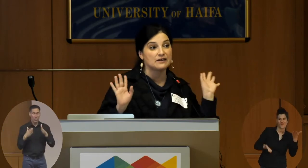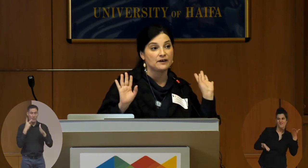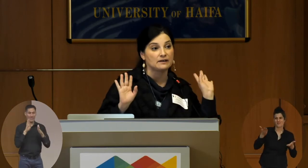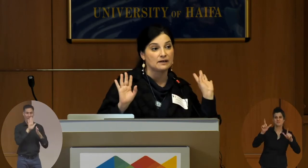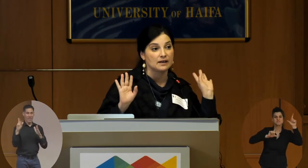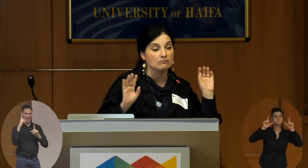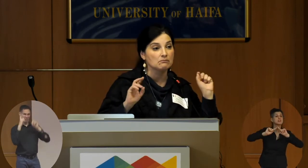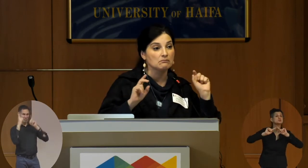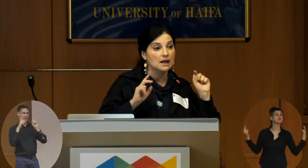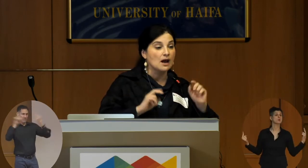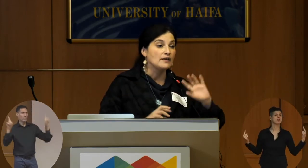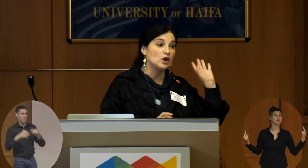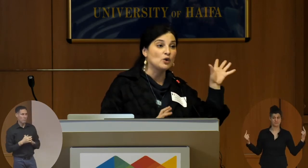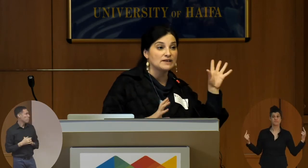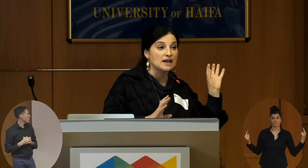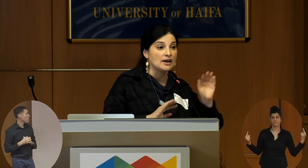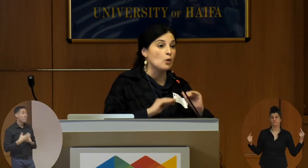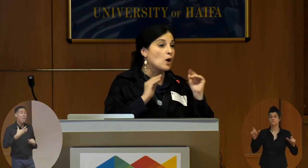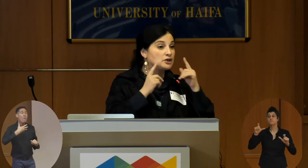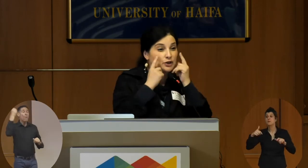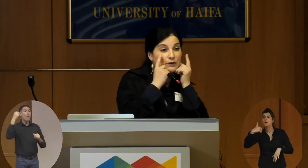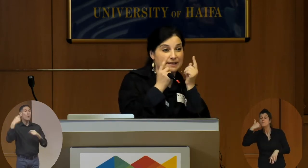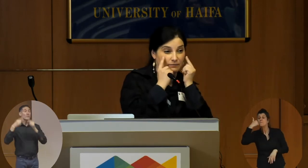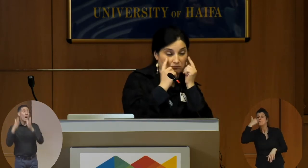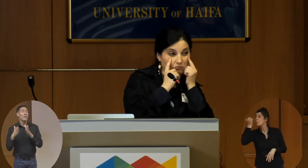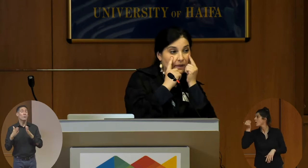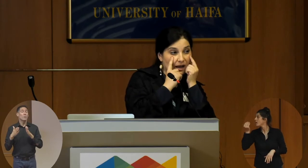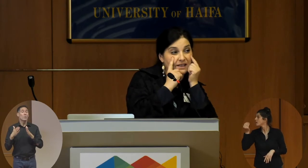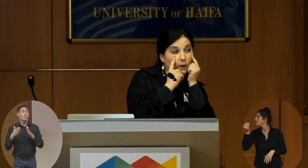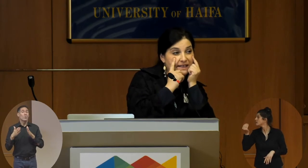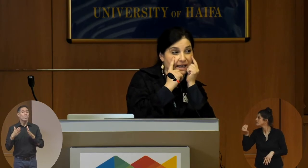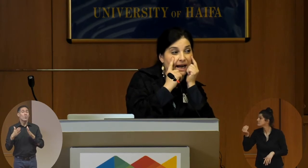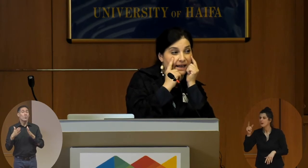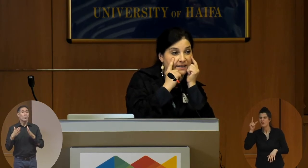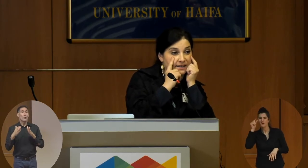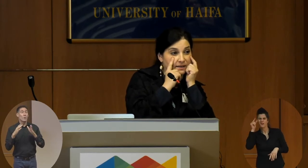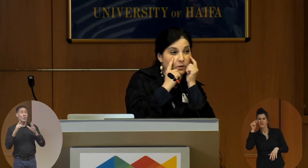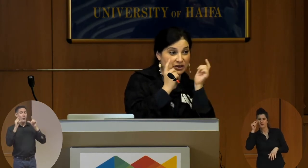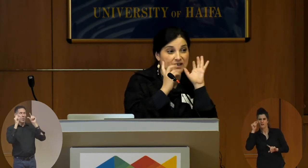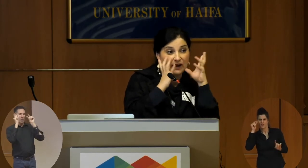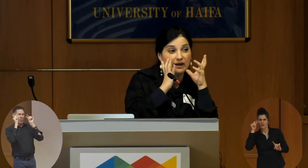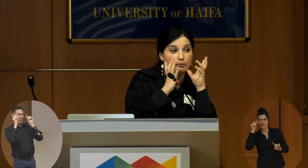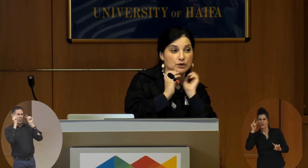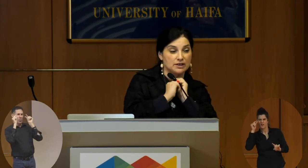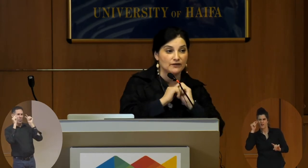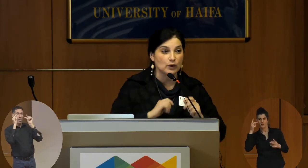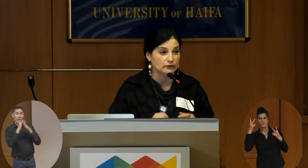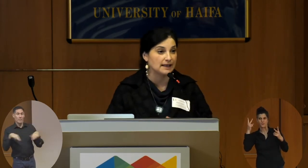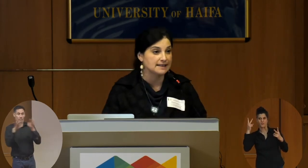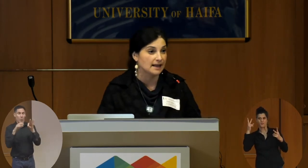differently the older signer won't use squinted eyes which is very important for Israeli sign